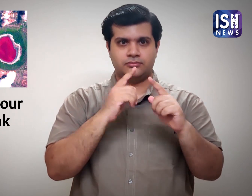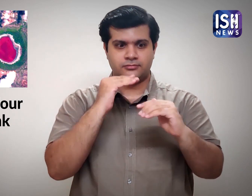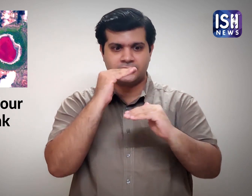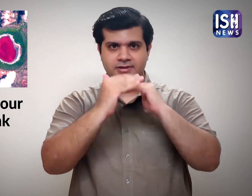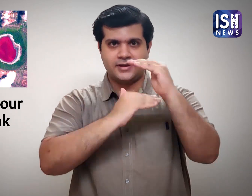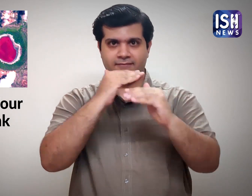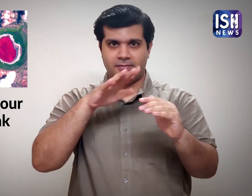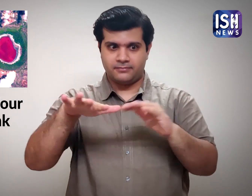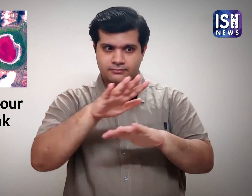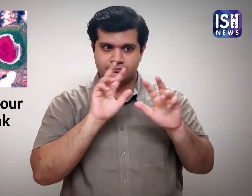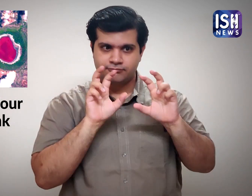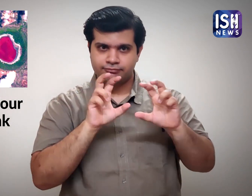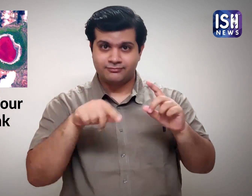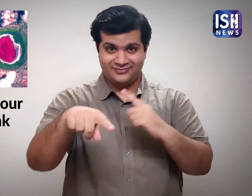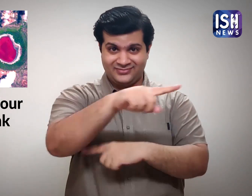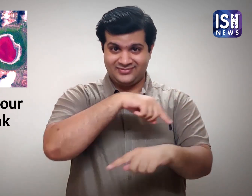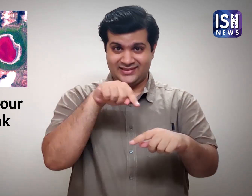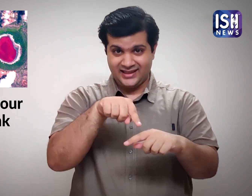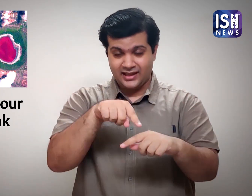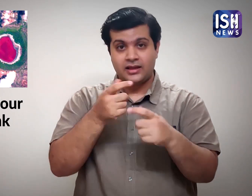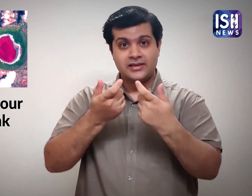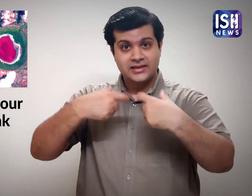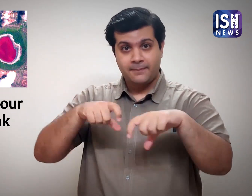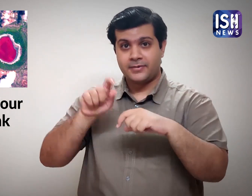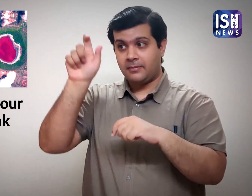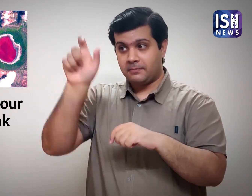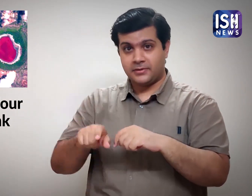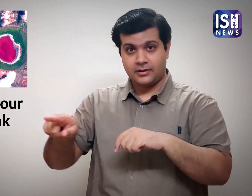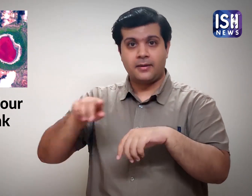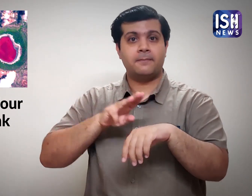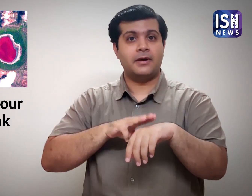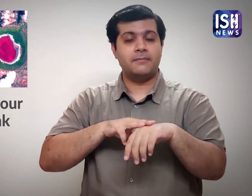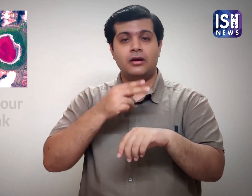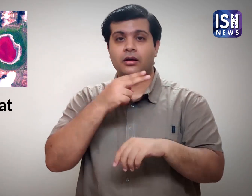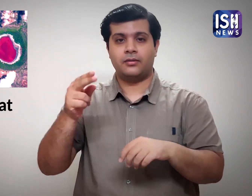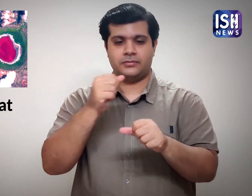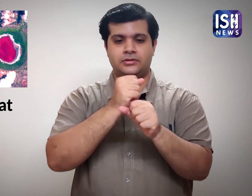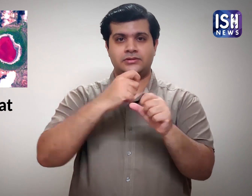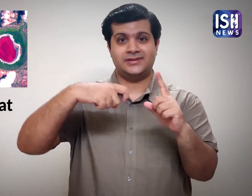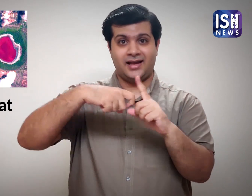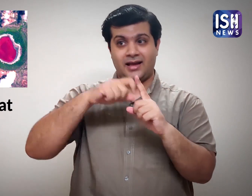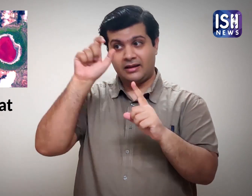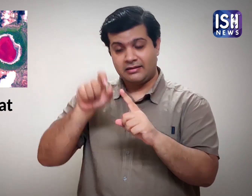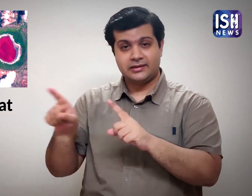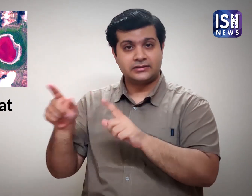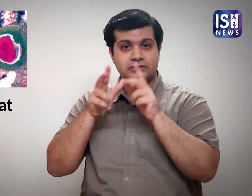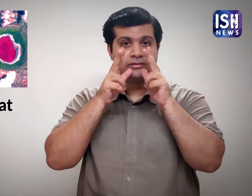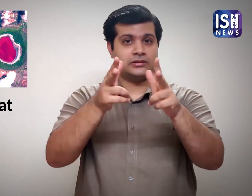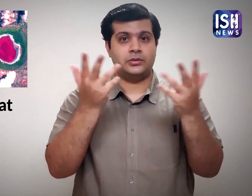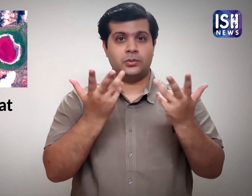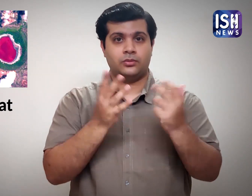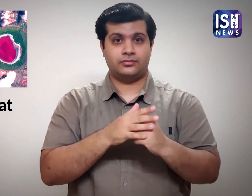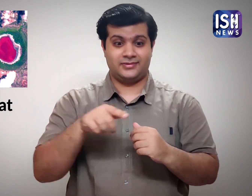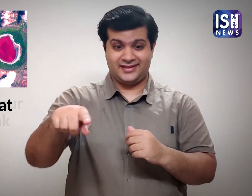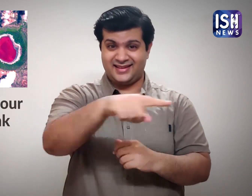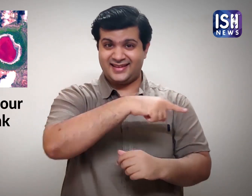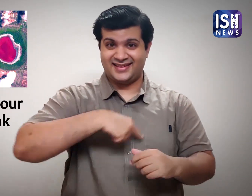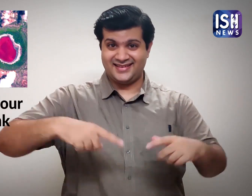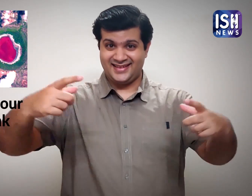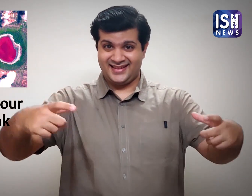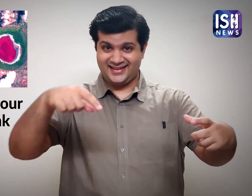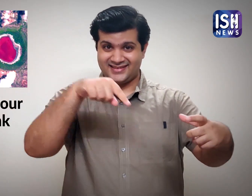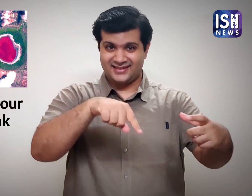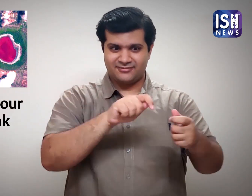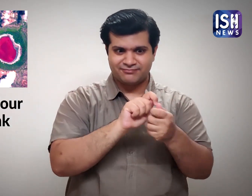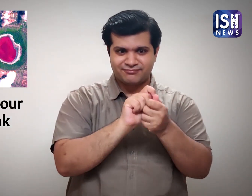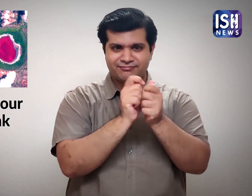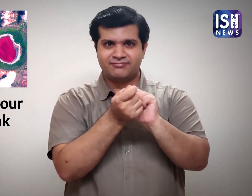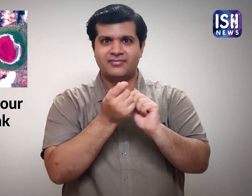the